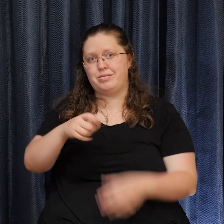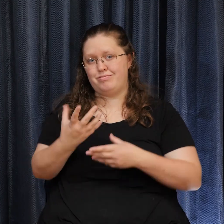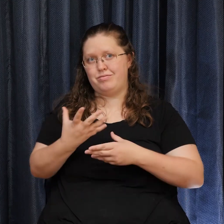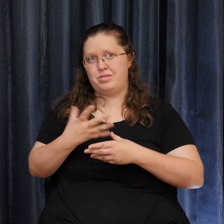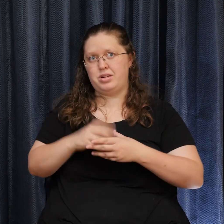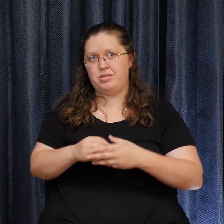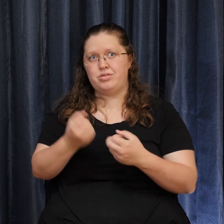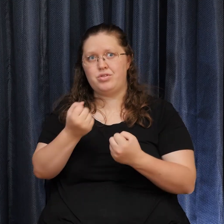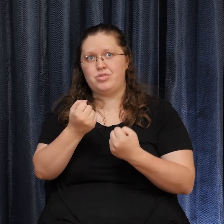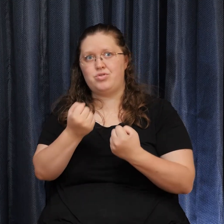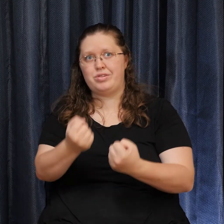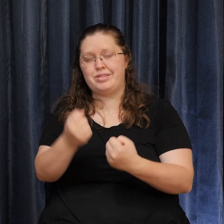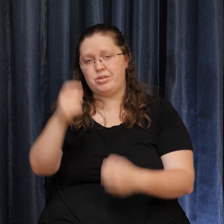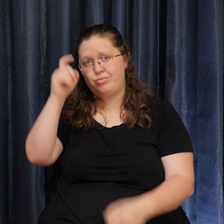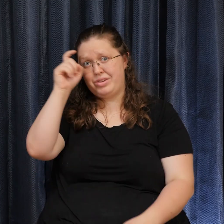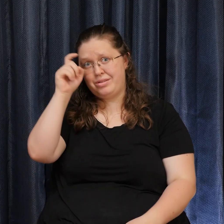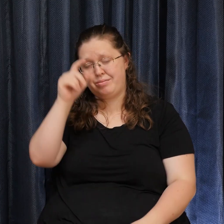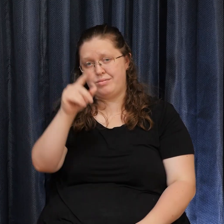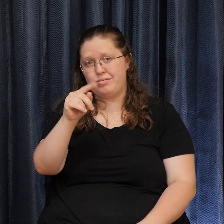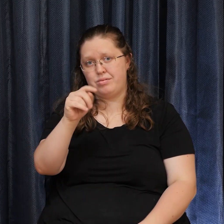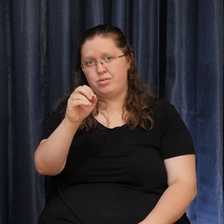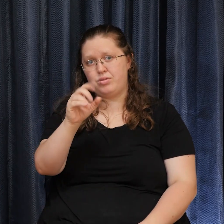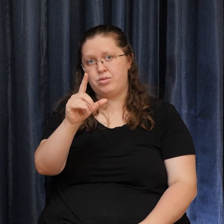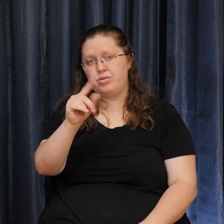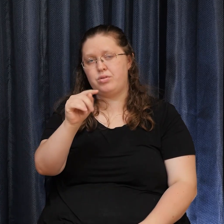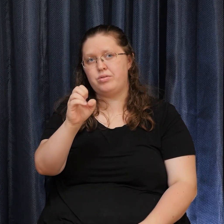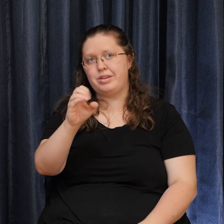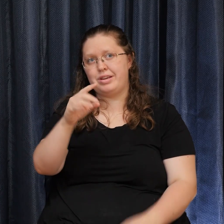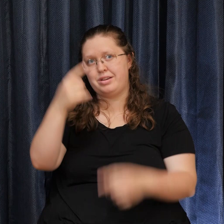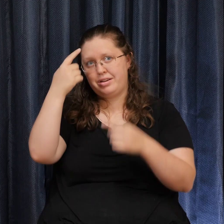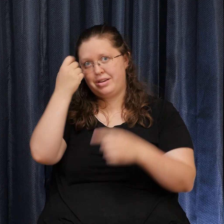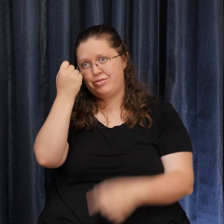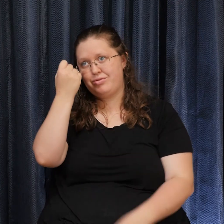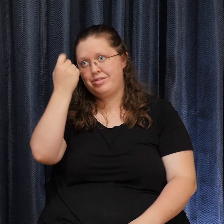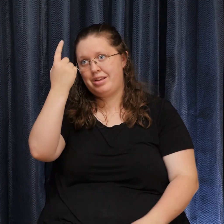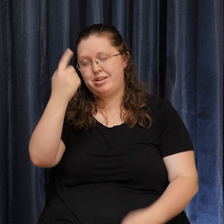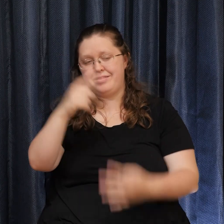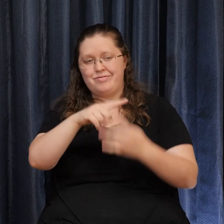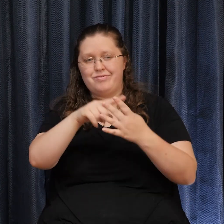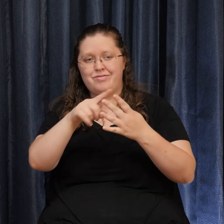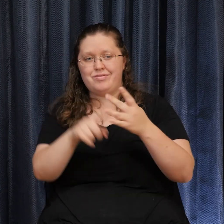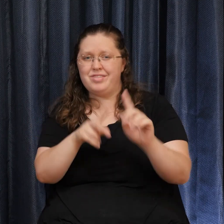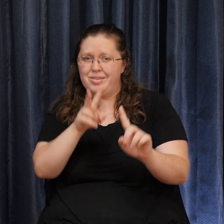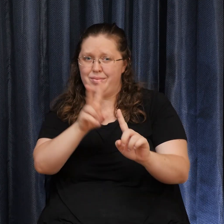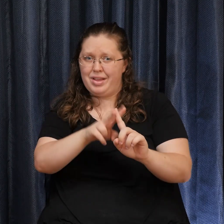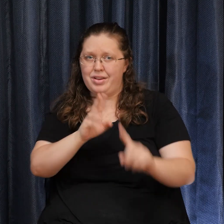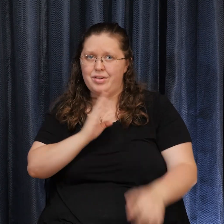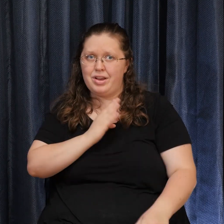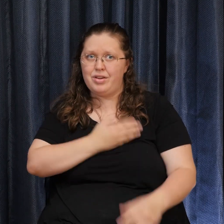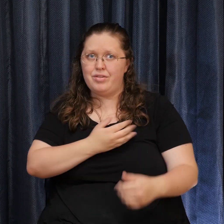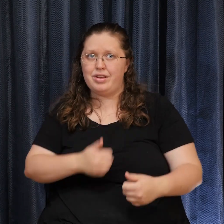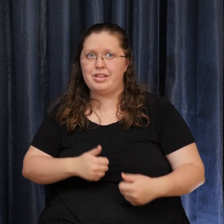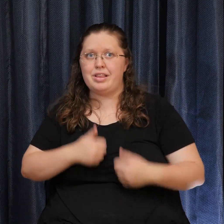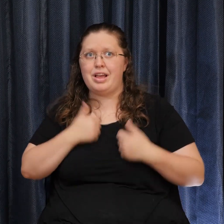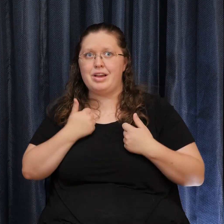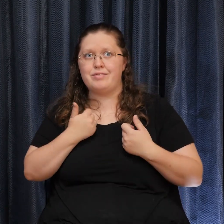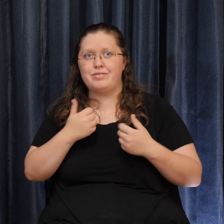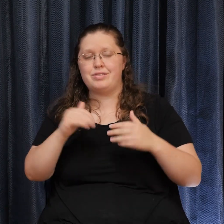Understanding Use these four Agreements In our lives In a way That lifts And heals And if we use Them truly